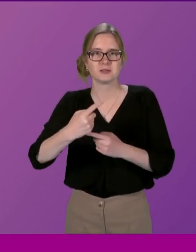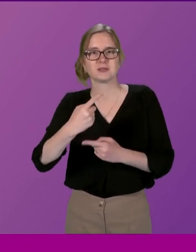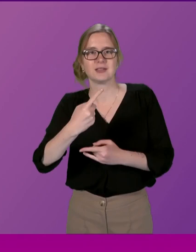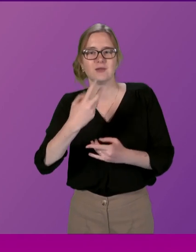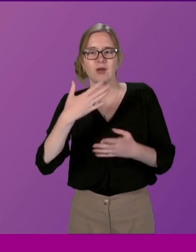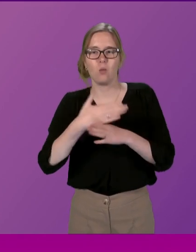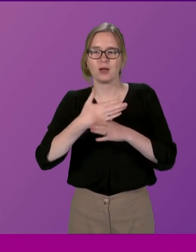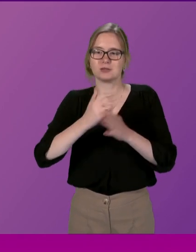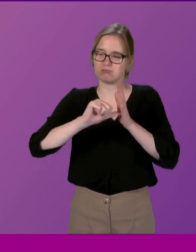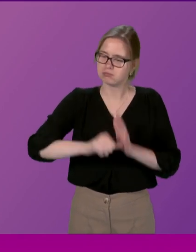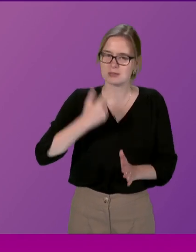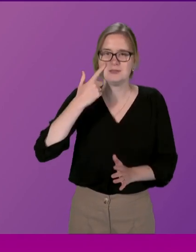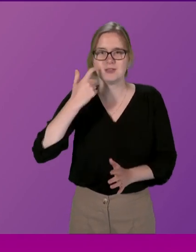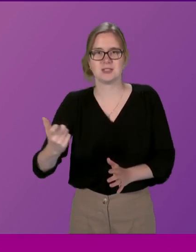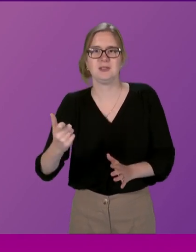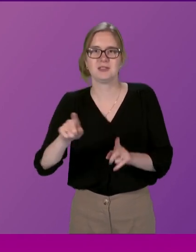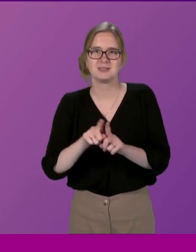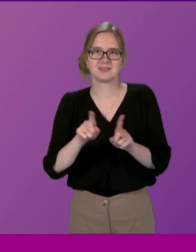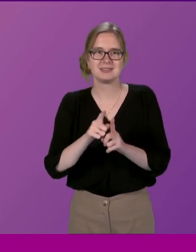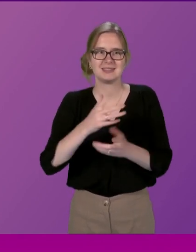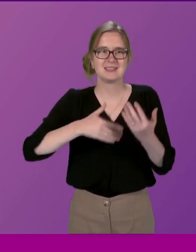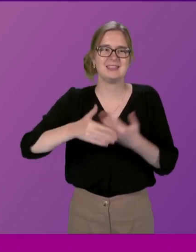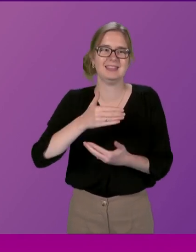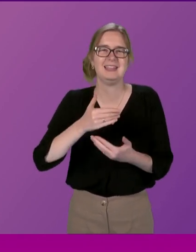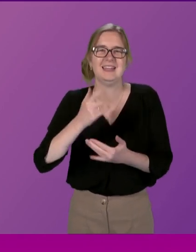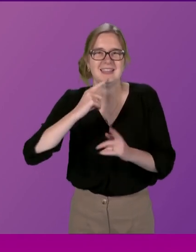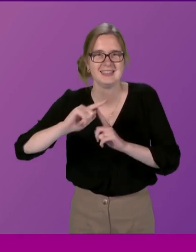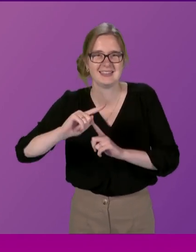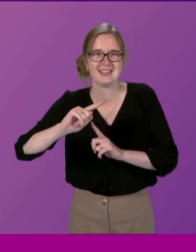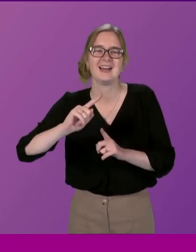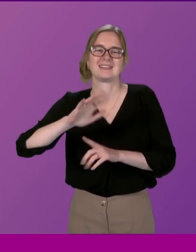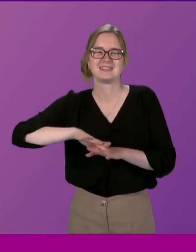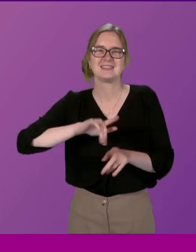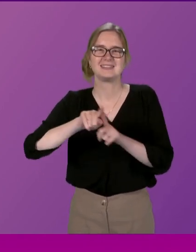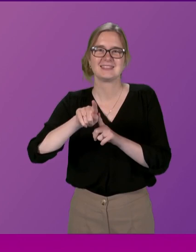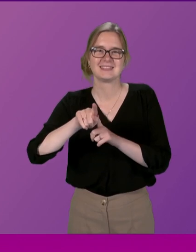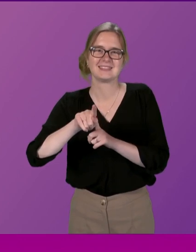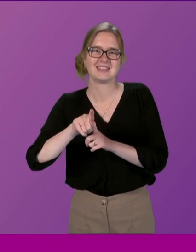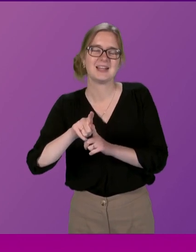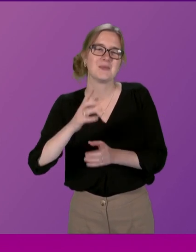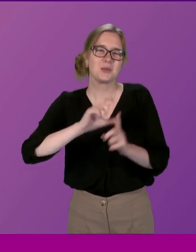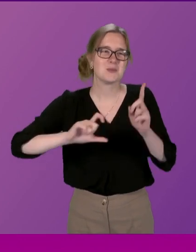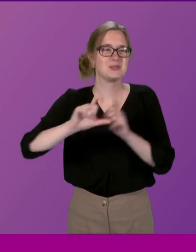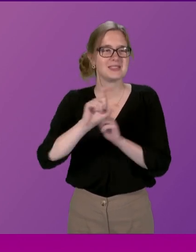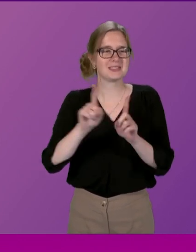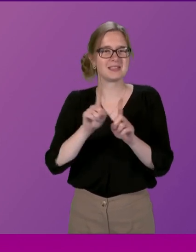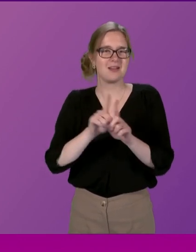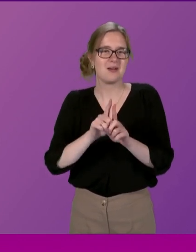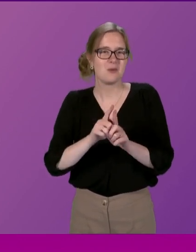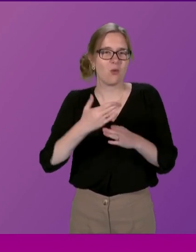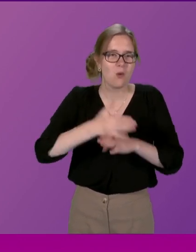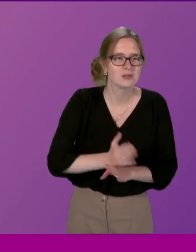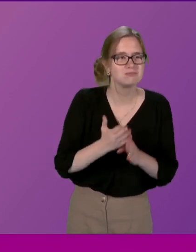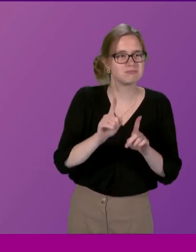worked very very carefully with the participation and communities team who worked